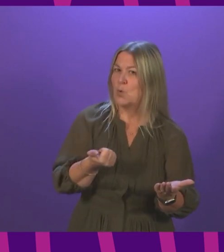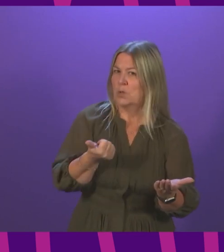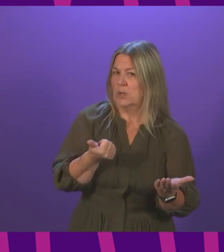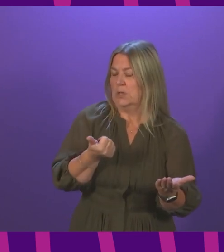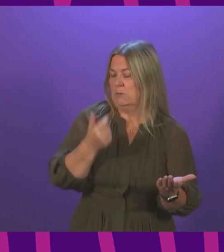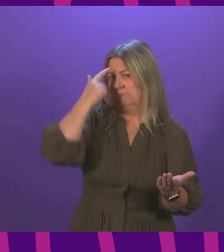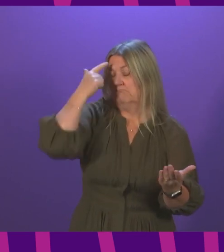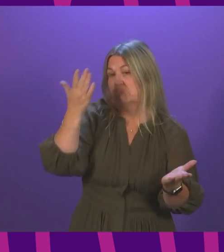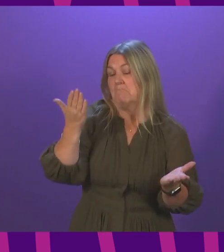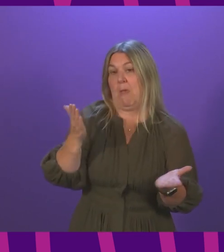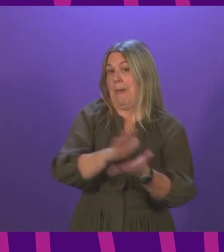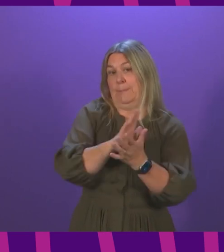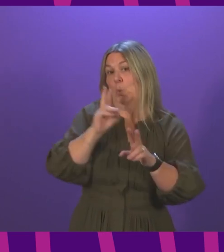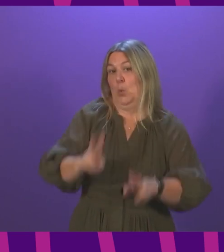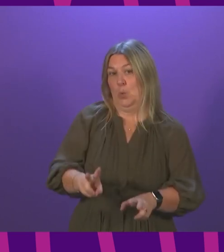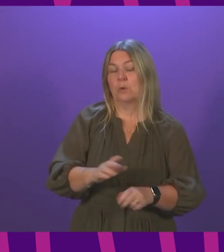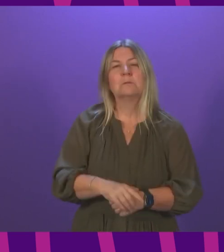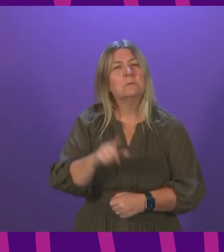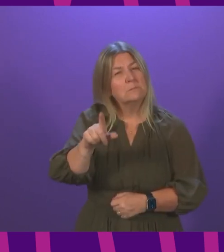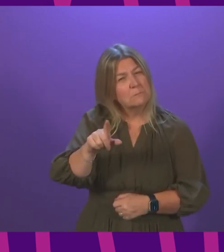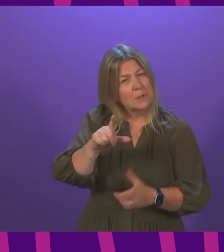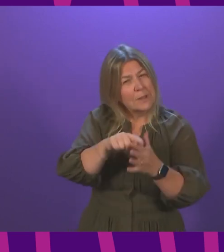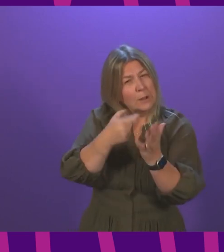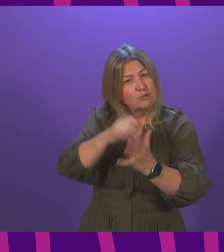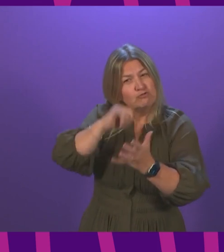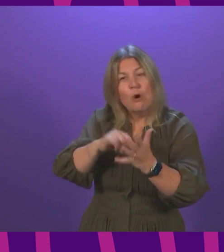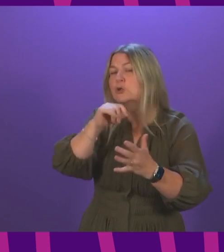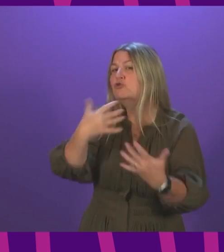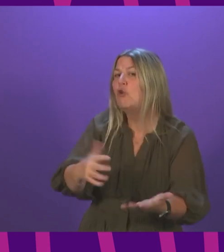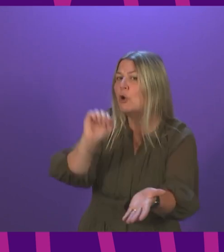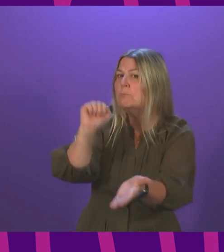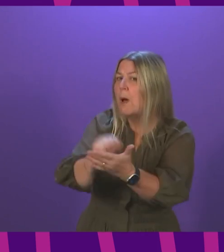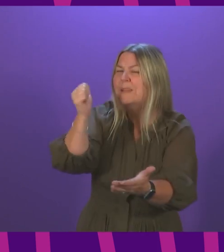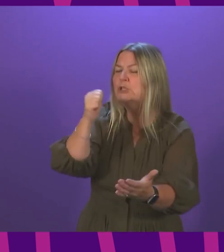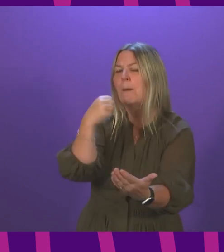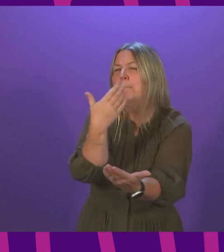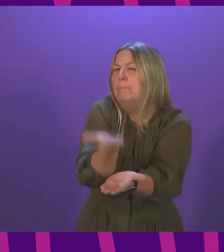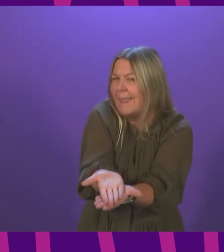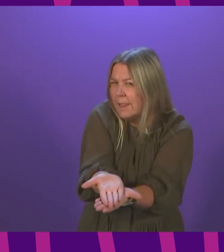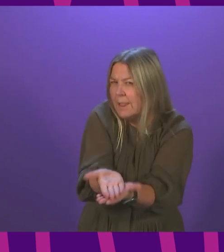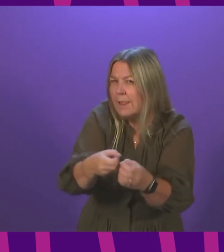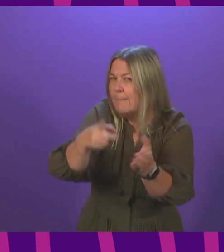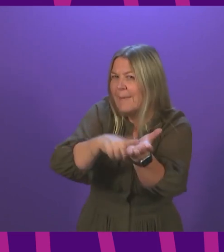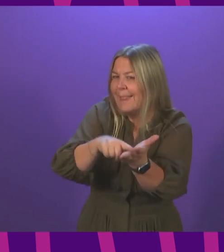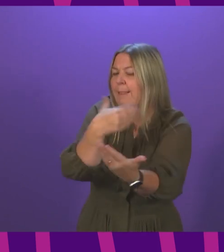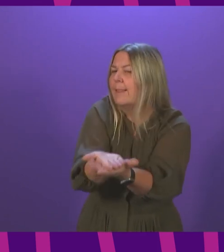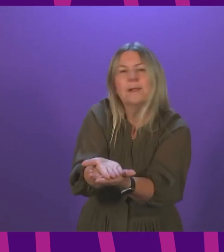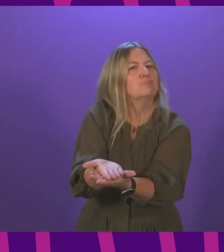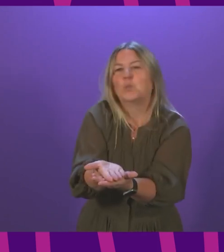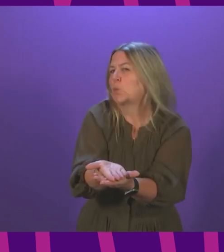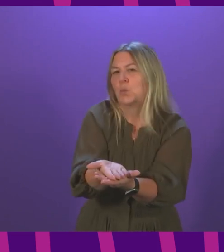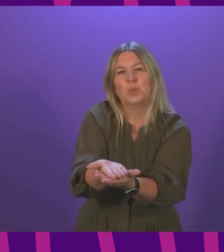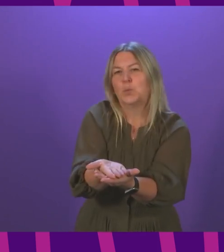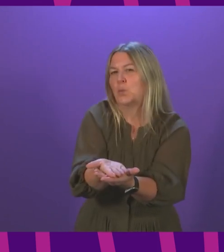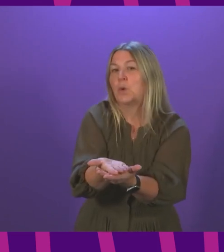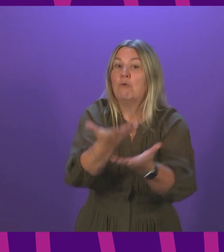Presiding Officer, unless I am mistaken here, Douglas Ross, as I understand it, has not published a bill this morning. Indeed, the consultation that was sent to my office